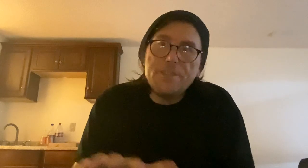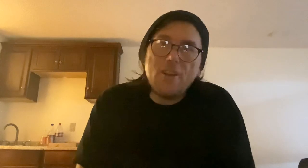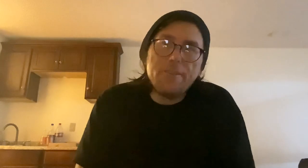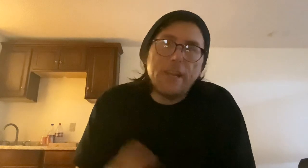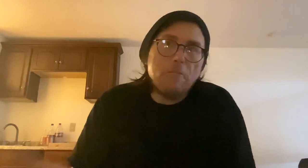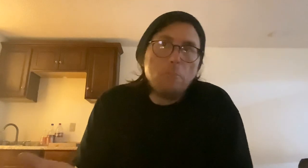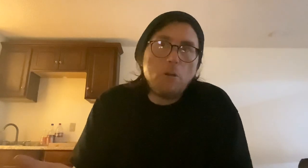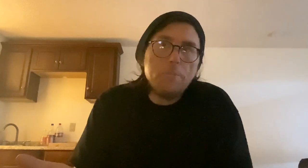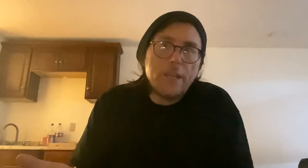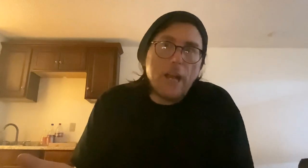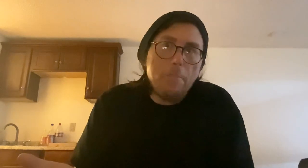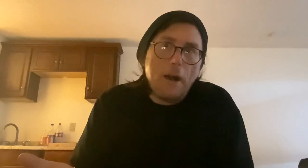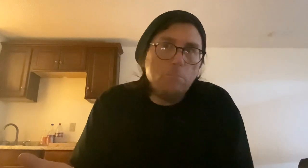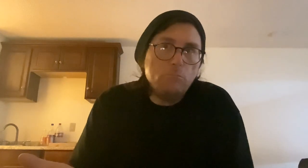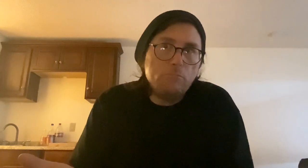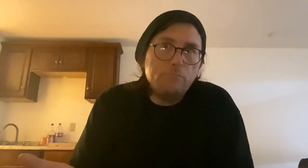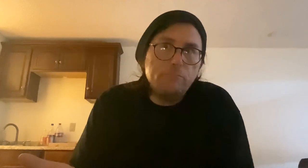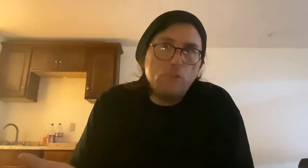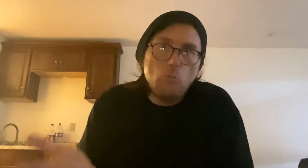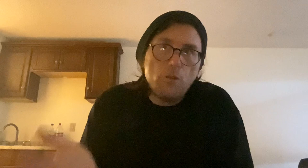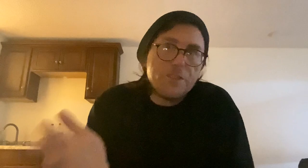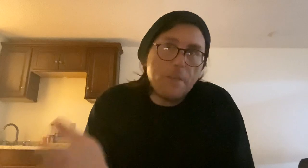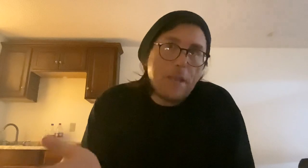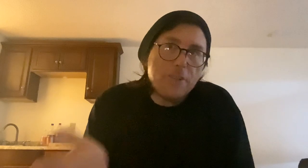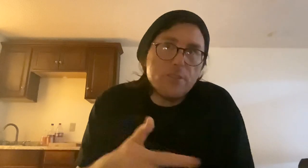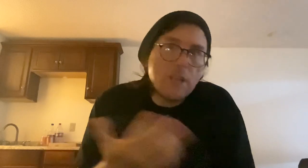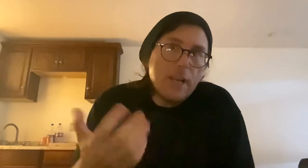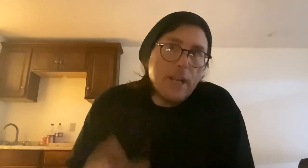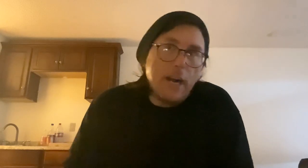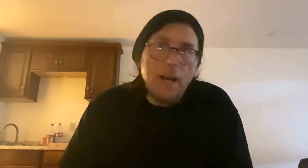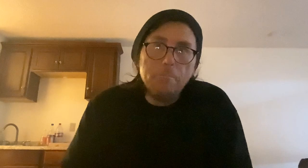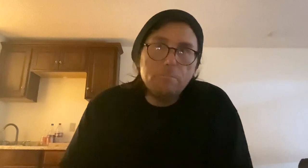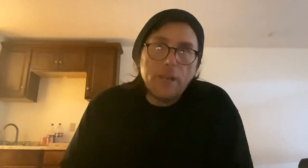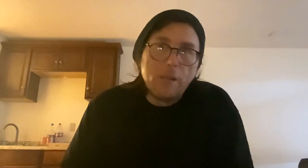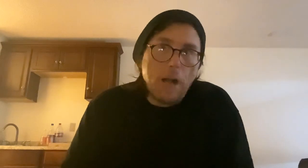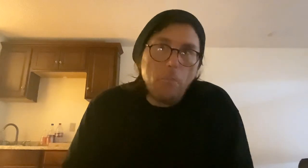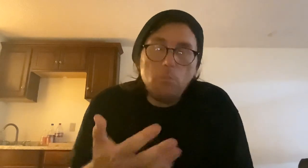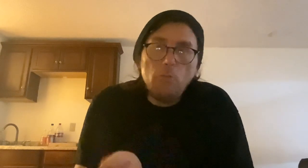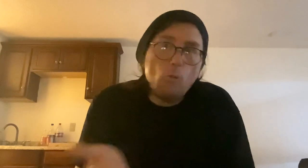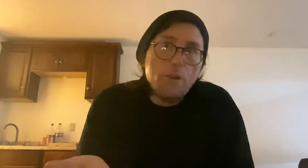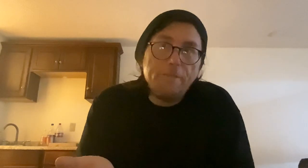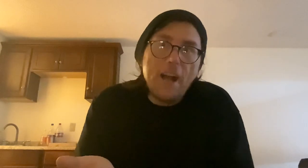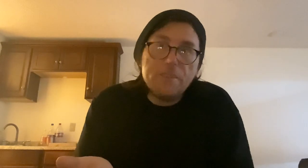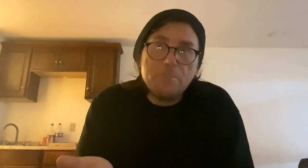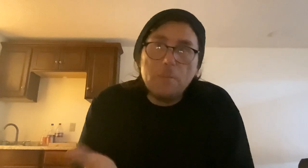entire thing, probably about no more than 10 pages. Like, about 4 to 5 is minimum